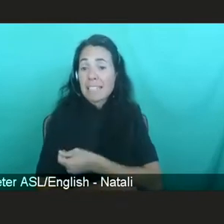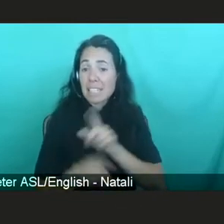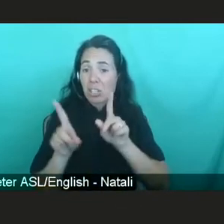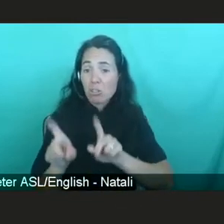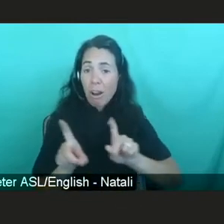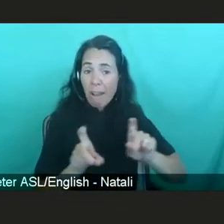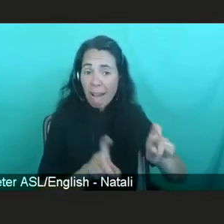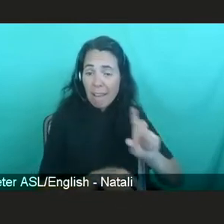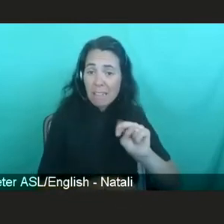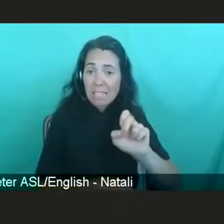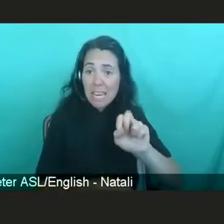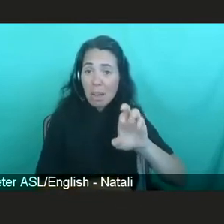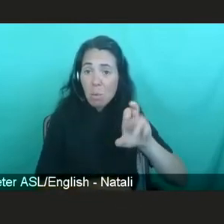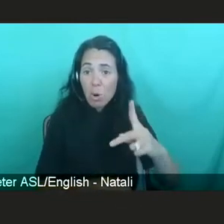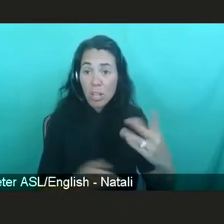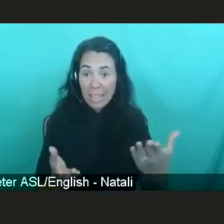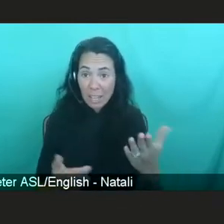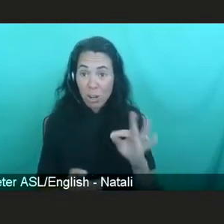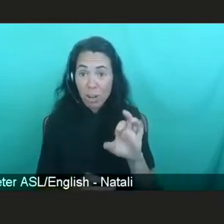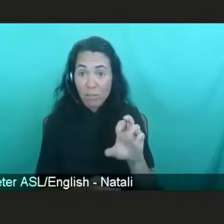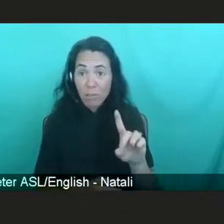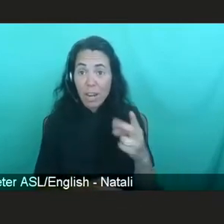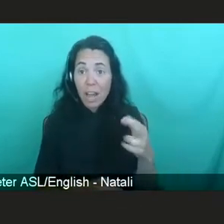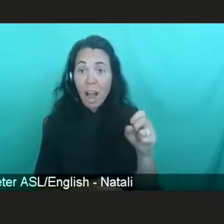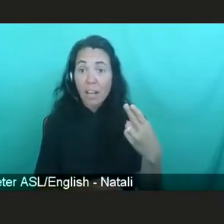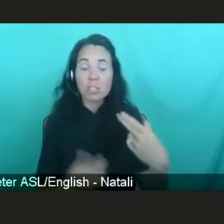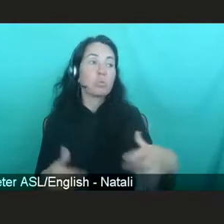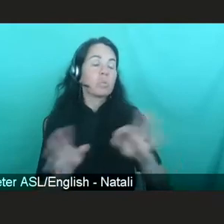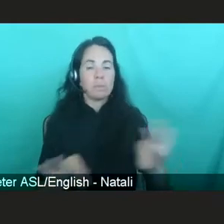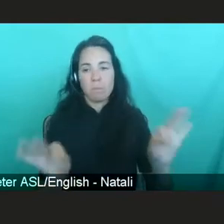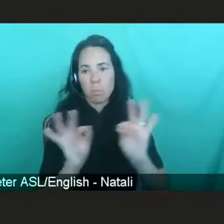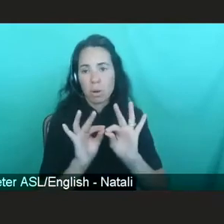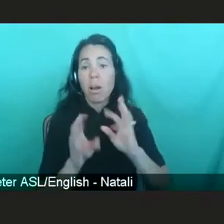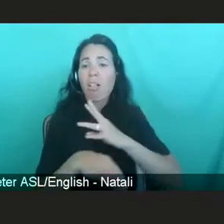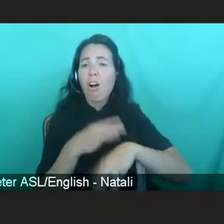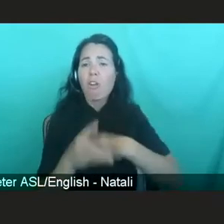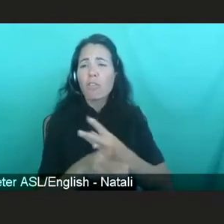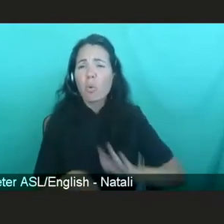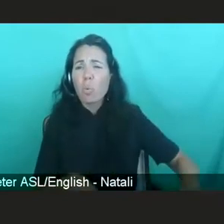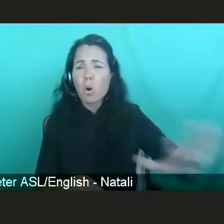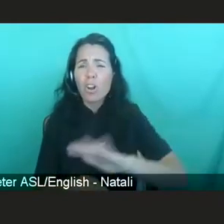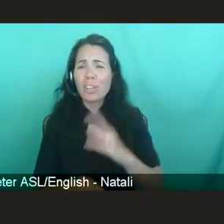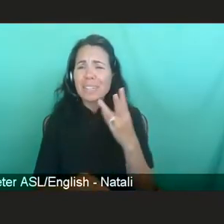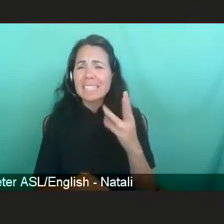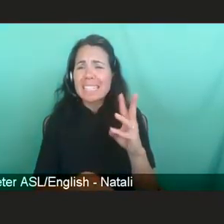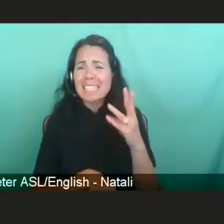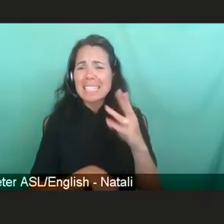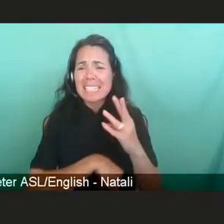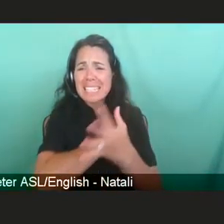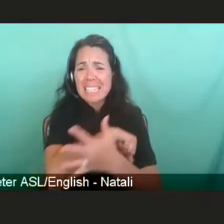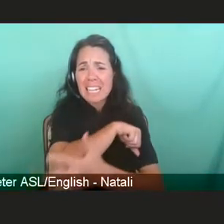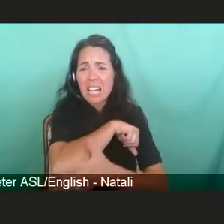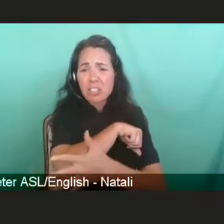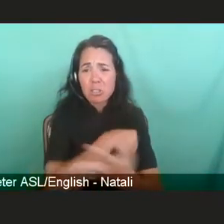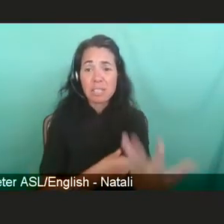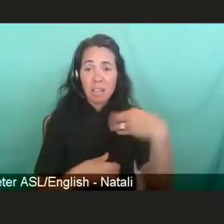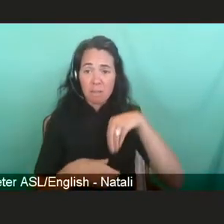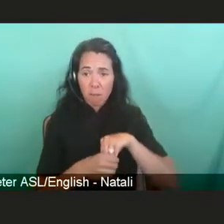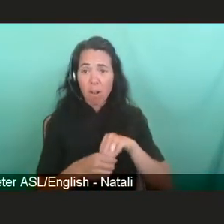important here at the Fred Hutch. And globally, there are 16 countries on five continents that participate in Larry's study.